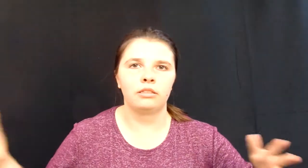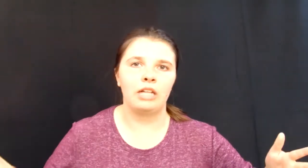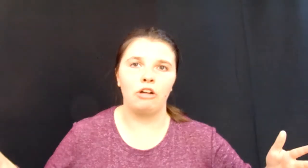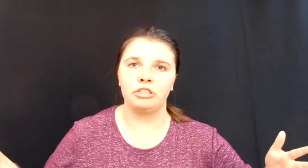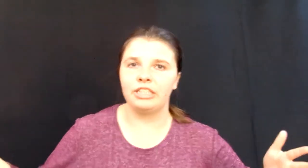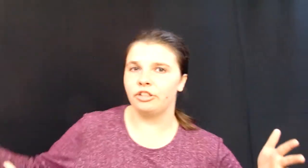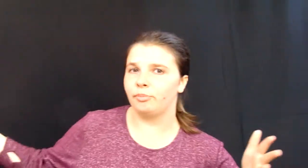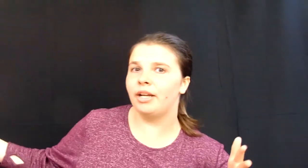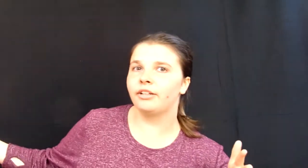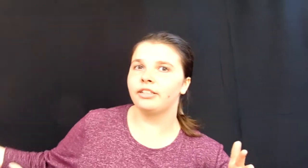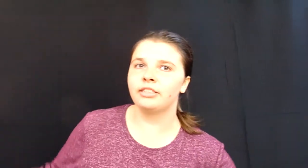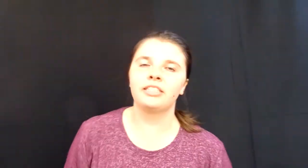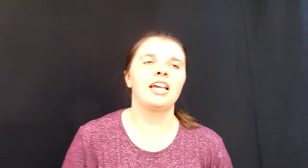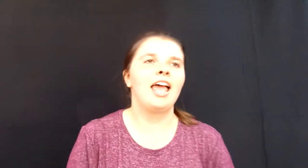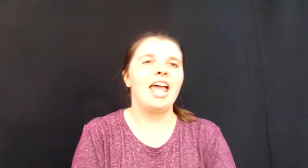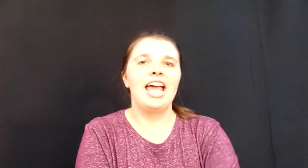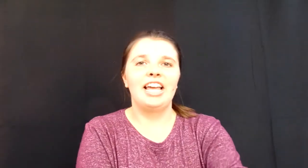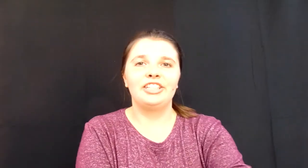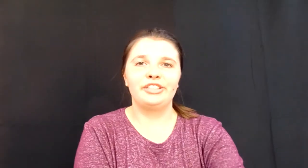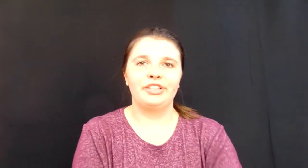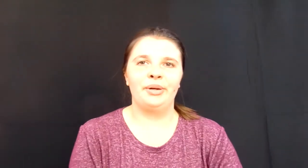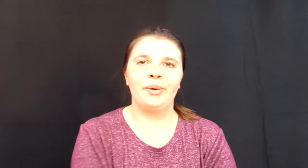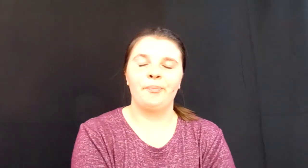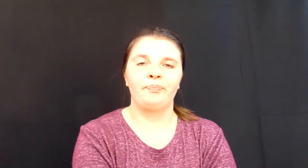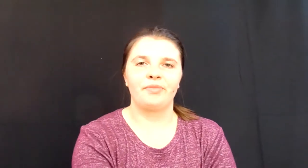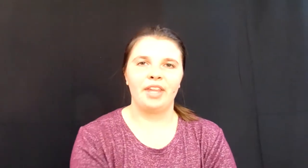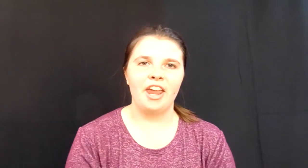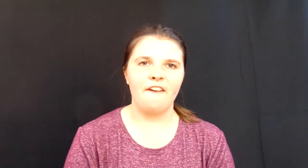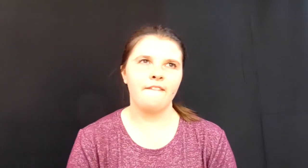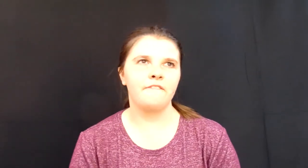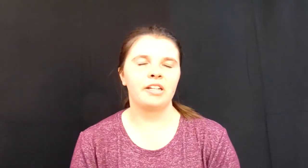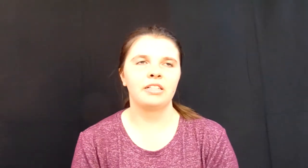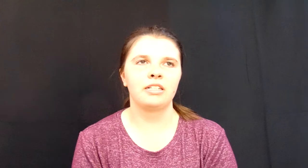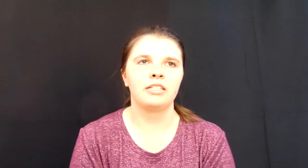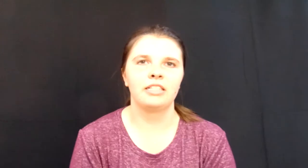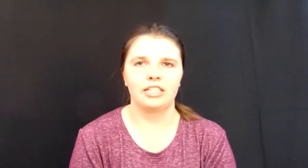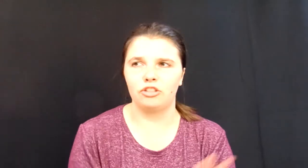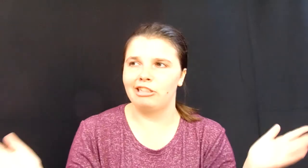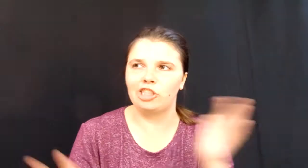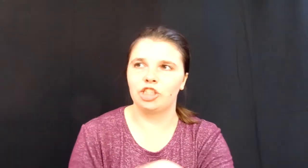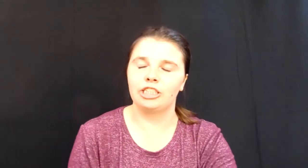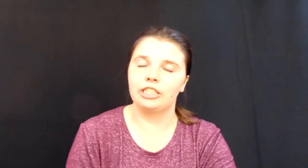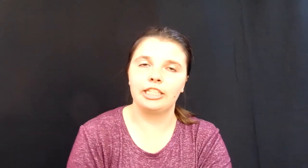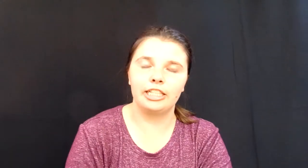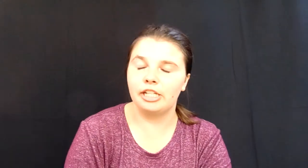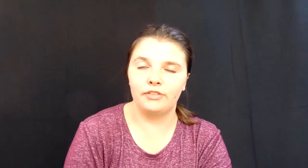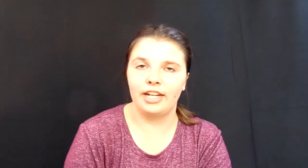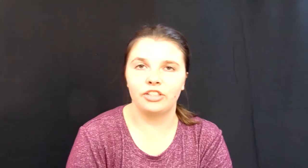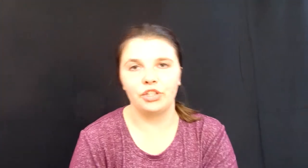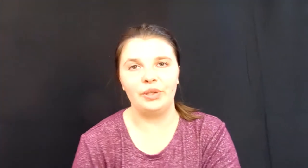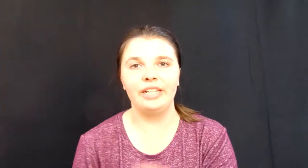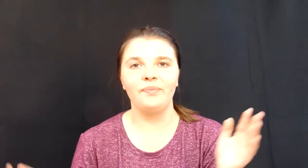how to tell your parents so if so let's just get right into it